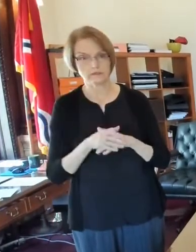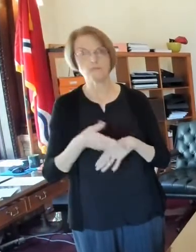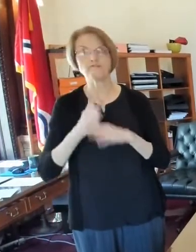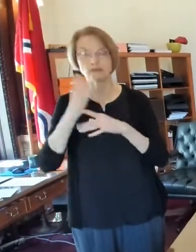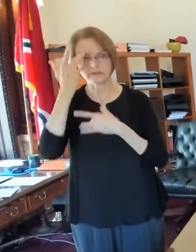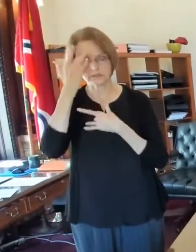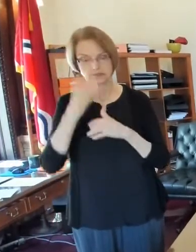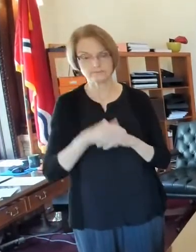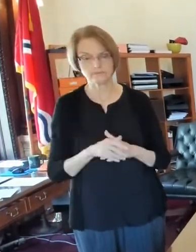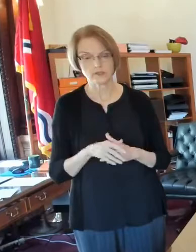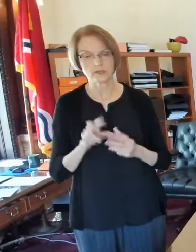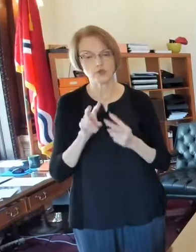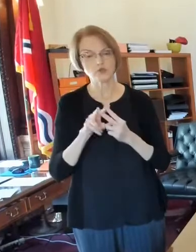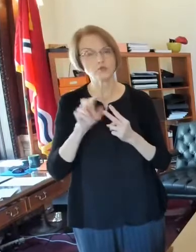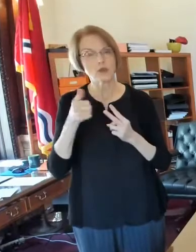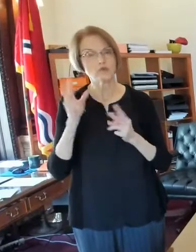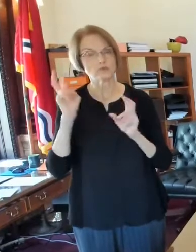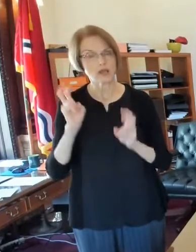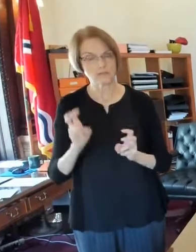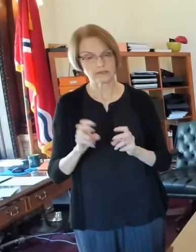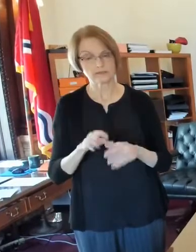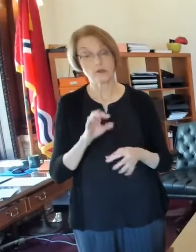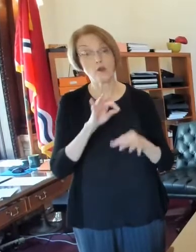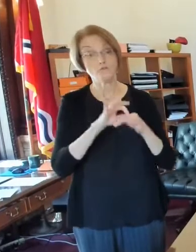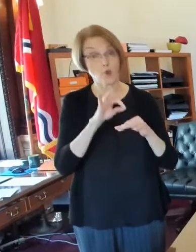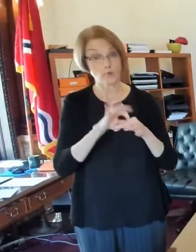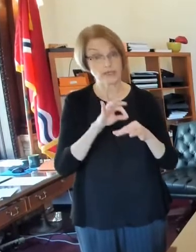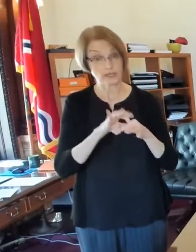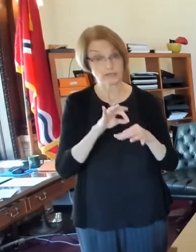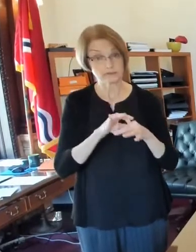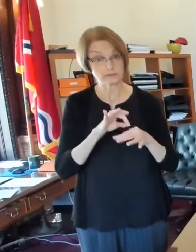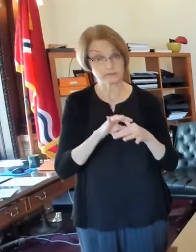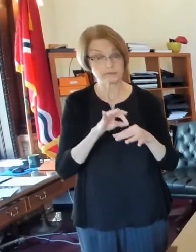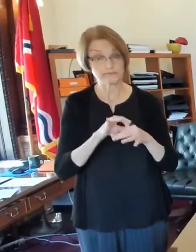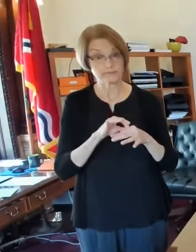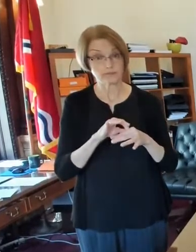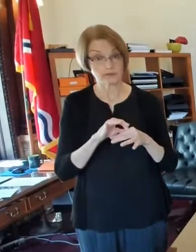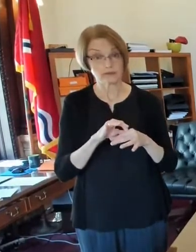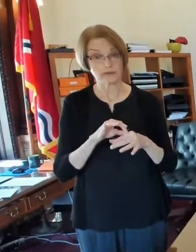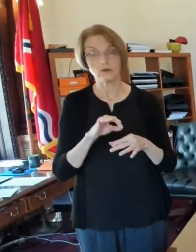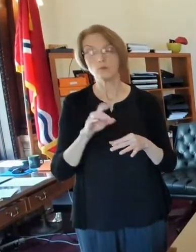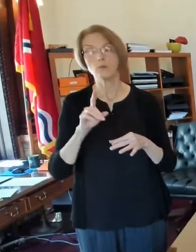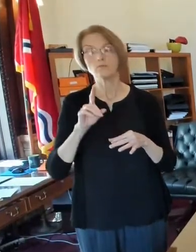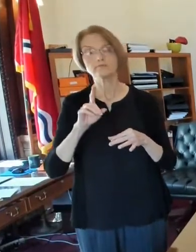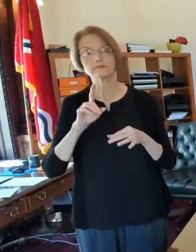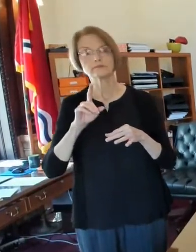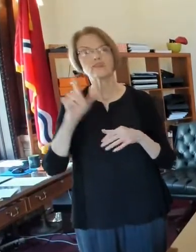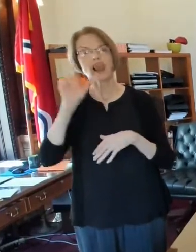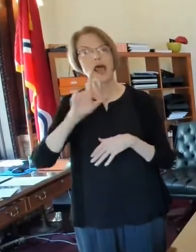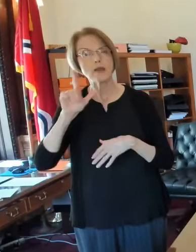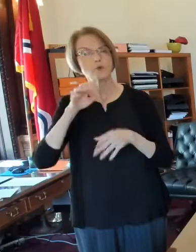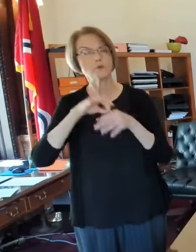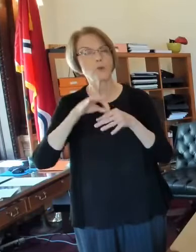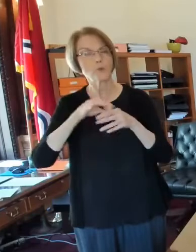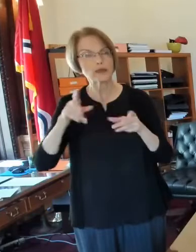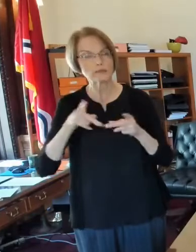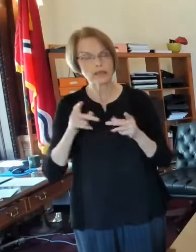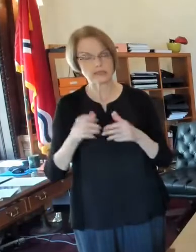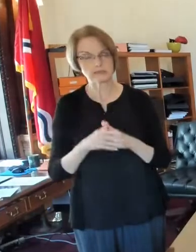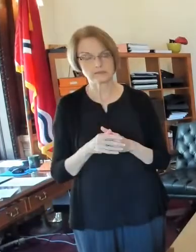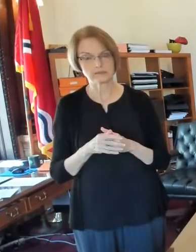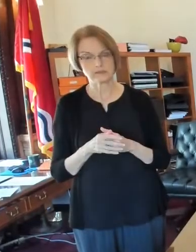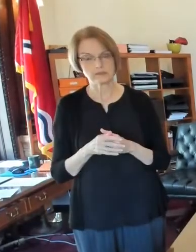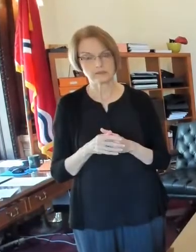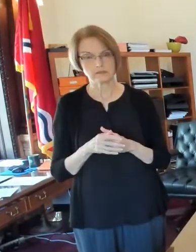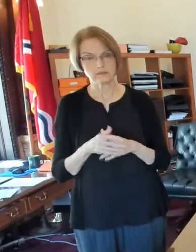topics that were submitted today, voting, uh, about our offsite polling places at the library. Do you have